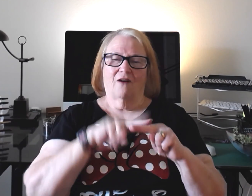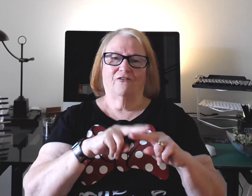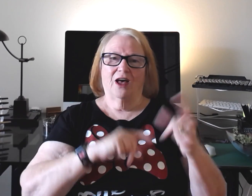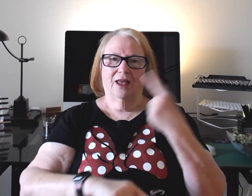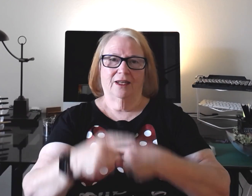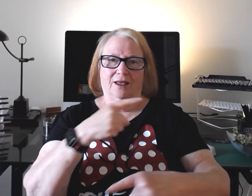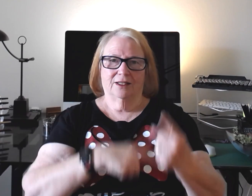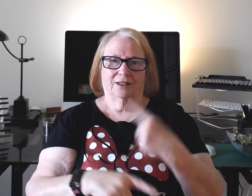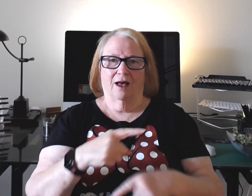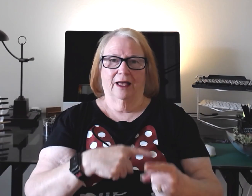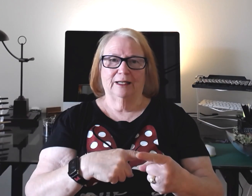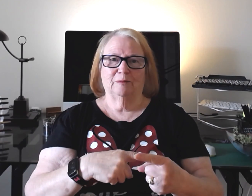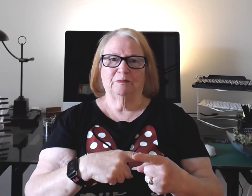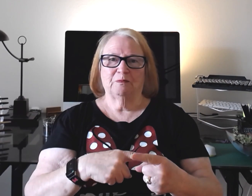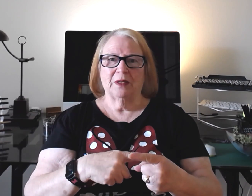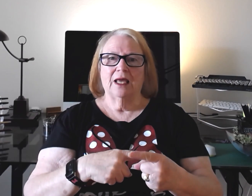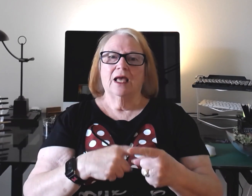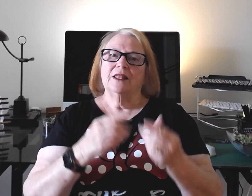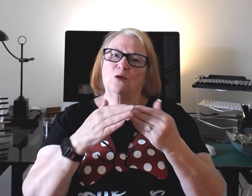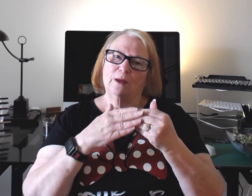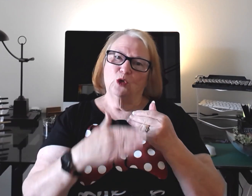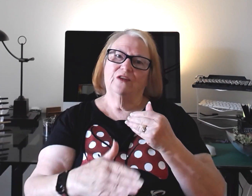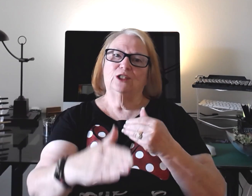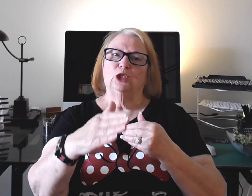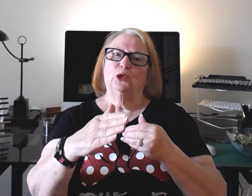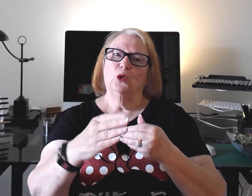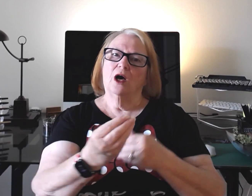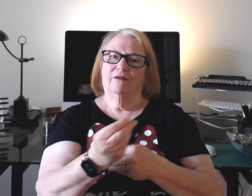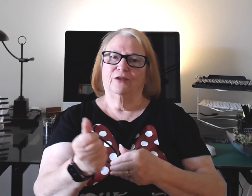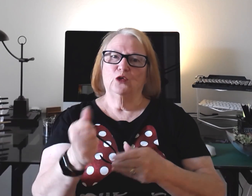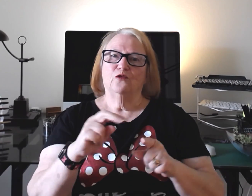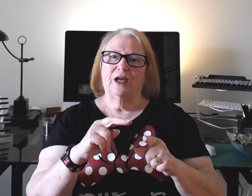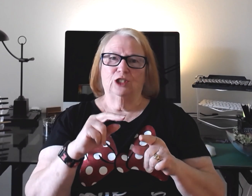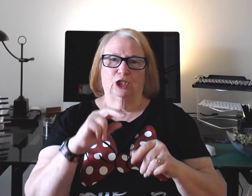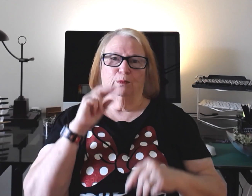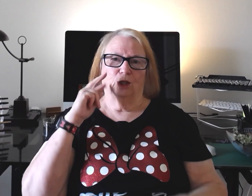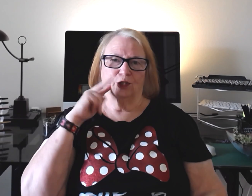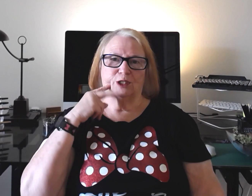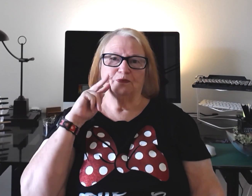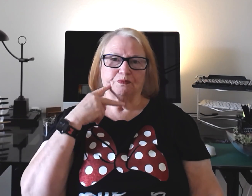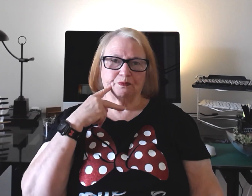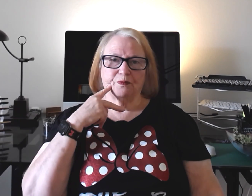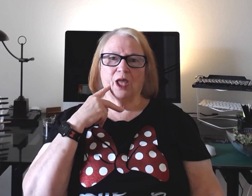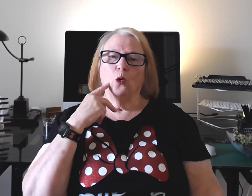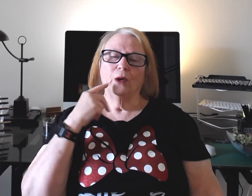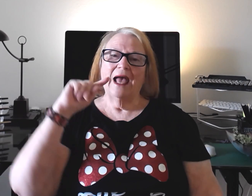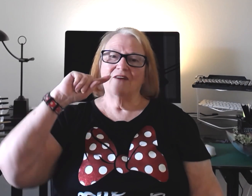fun sign. Then we move into a few vegetables. We have